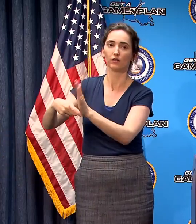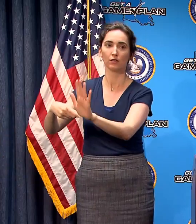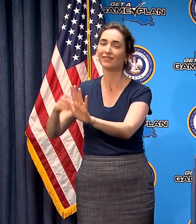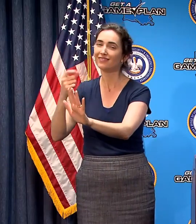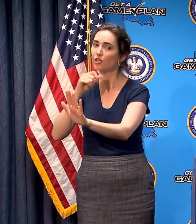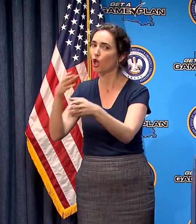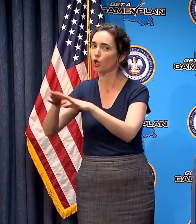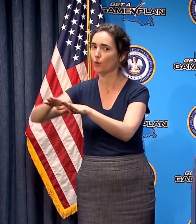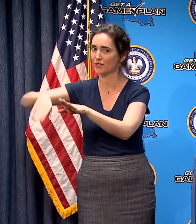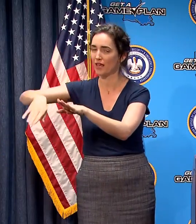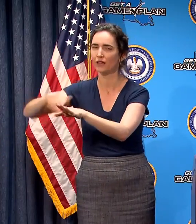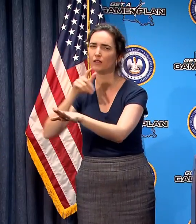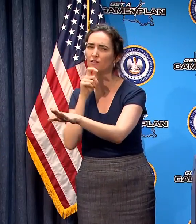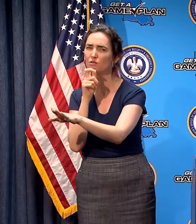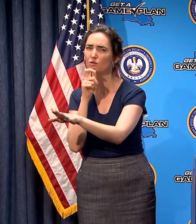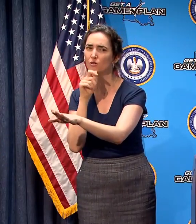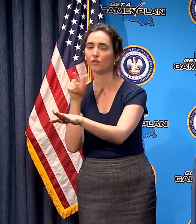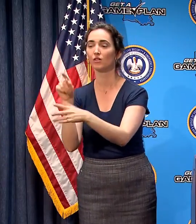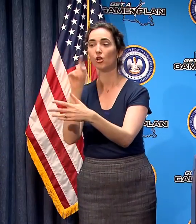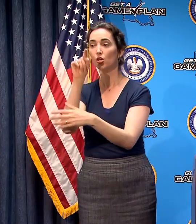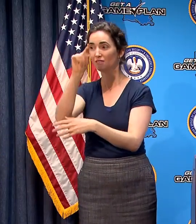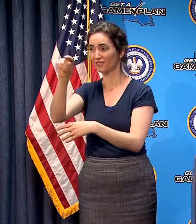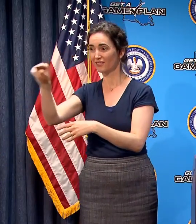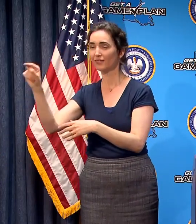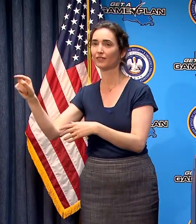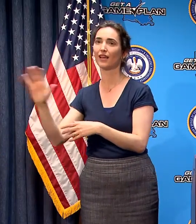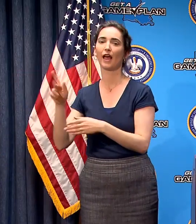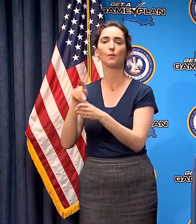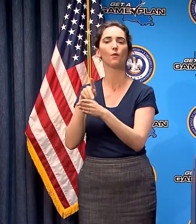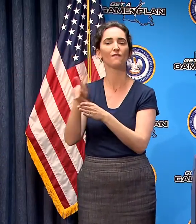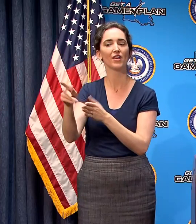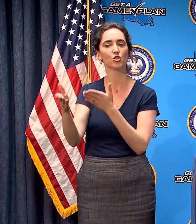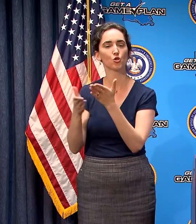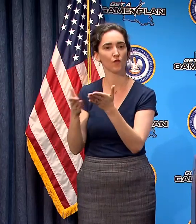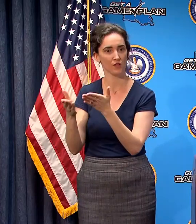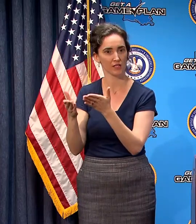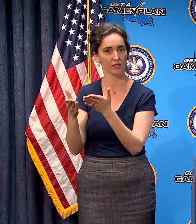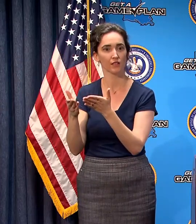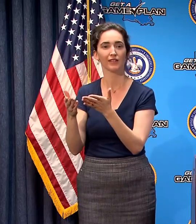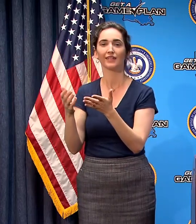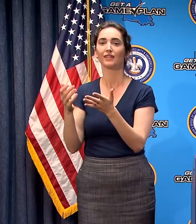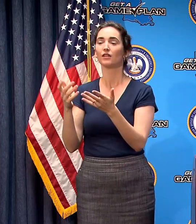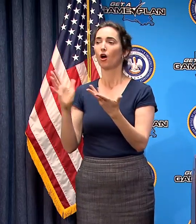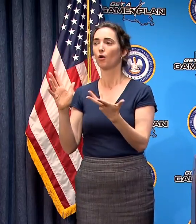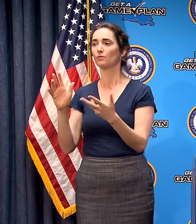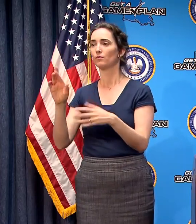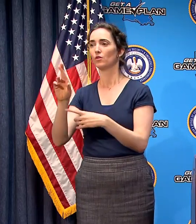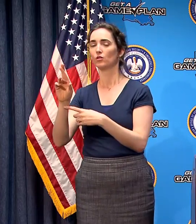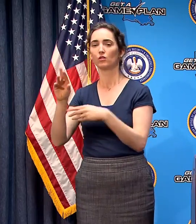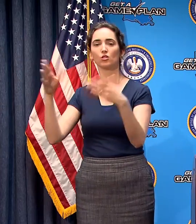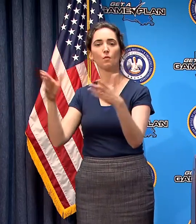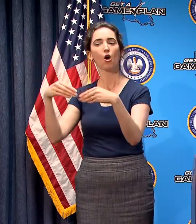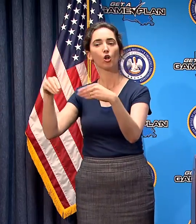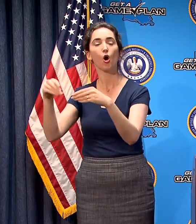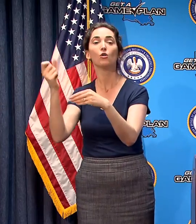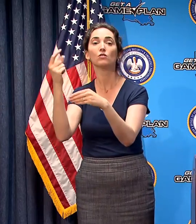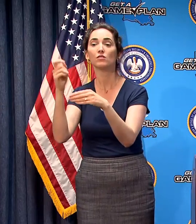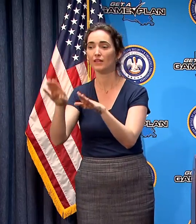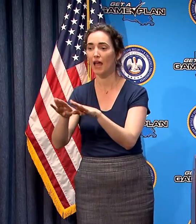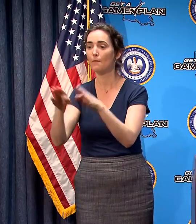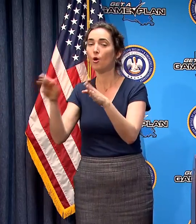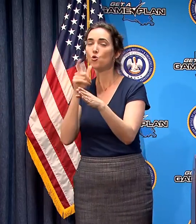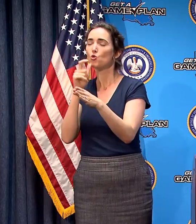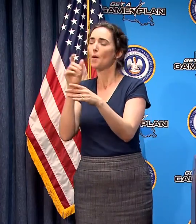by this order these businesses like professional service providers or non-essential retail can only be open with essential